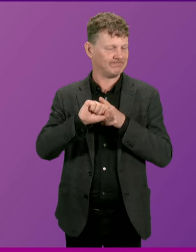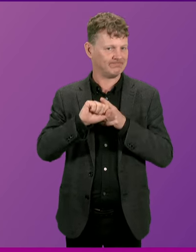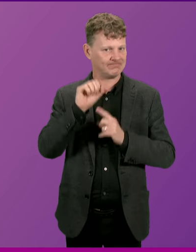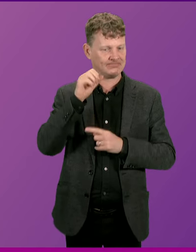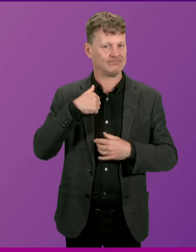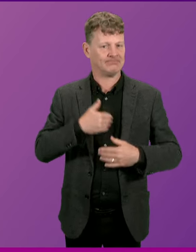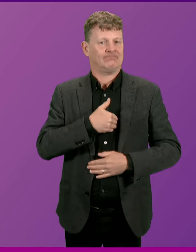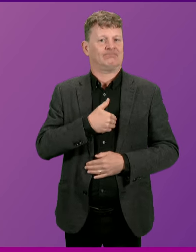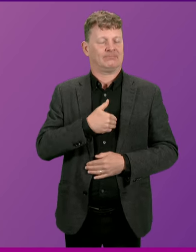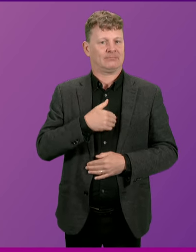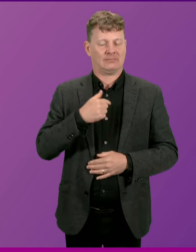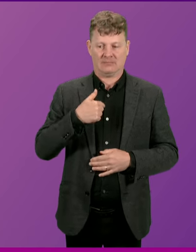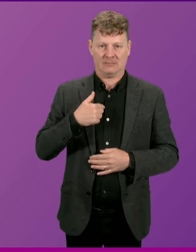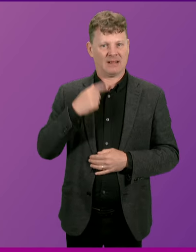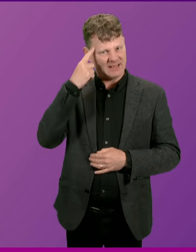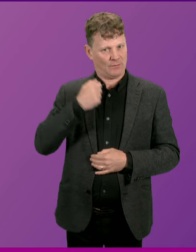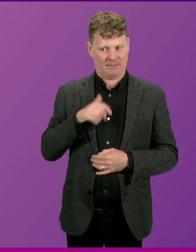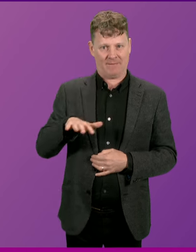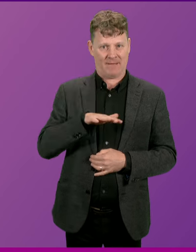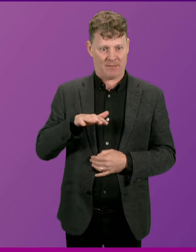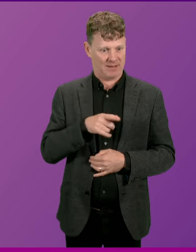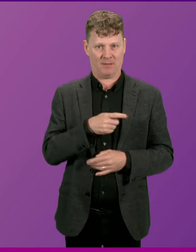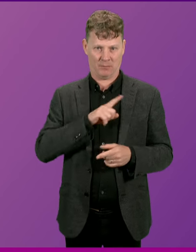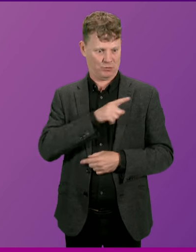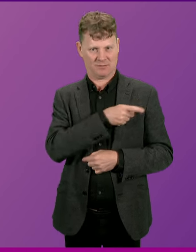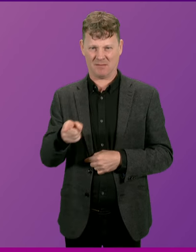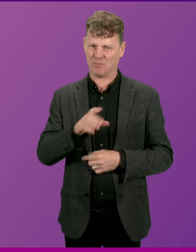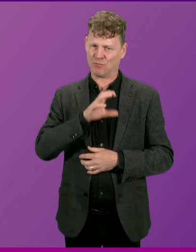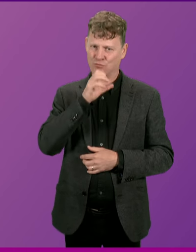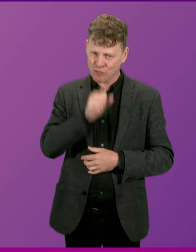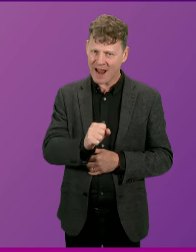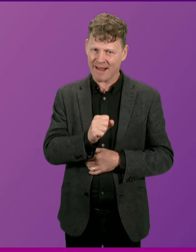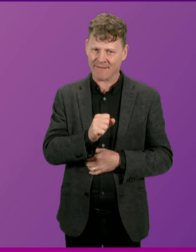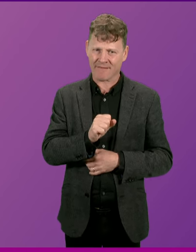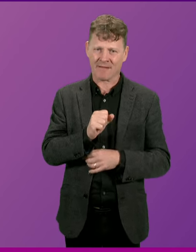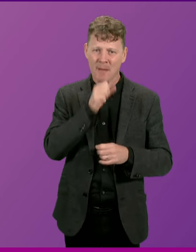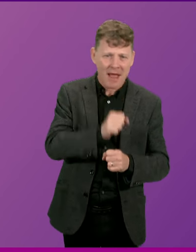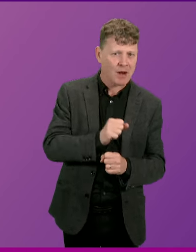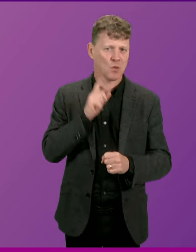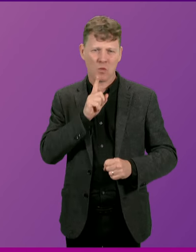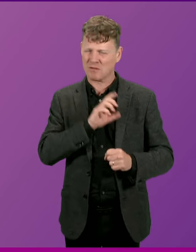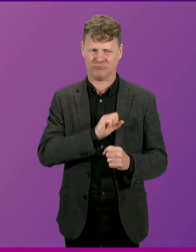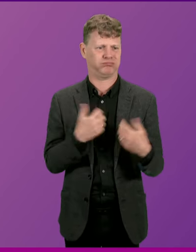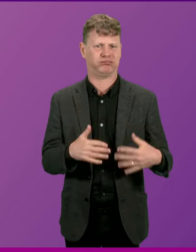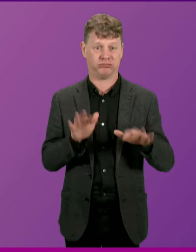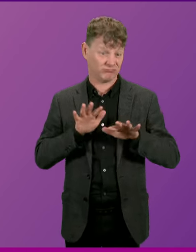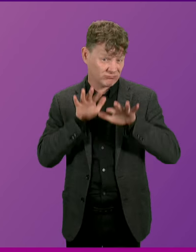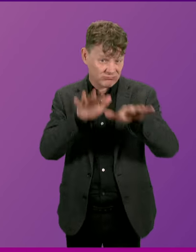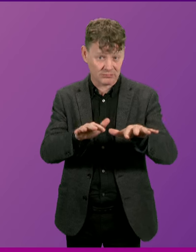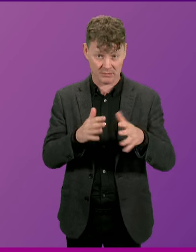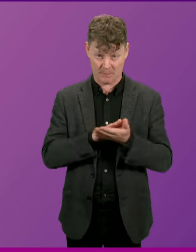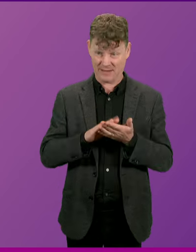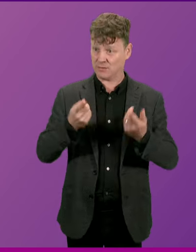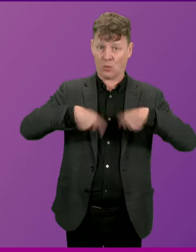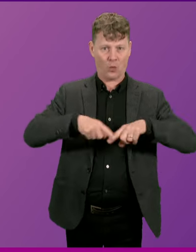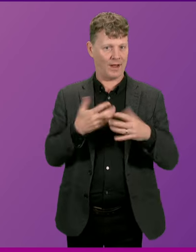ones. Were it not for the courageous actions of those brave men and women, we would not enjoy the freedoms which we now take